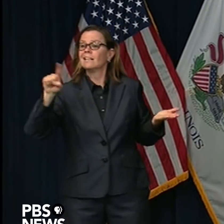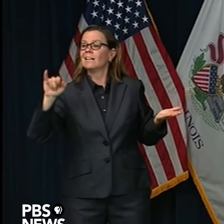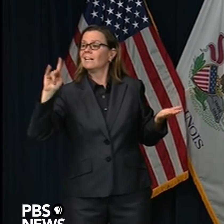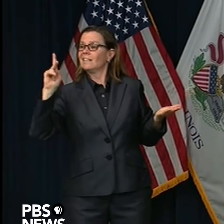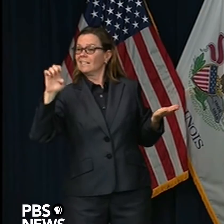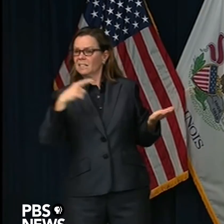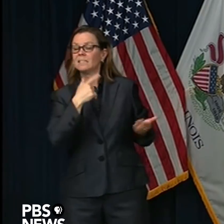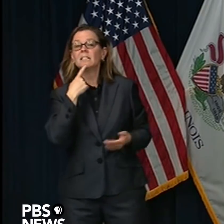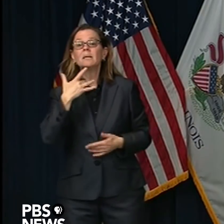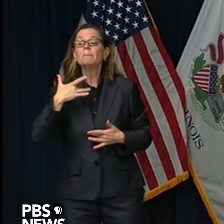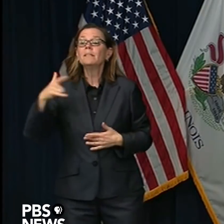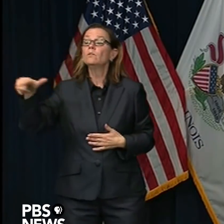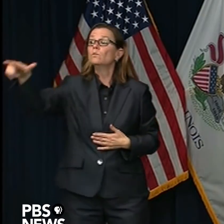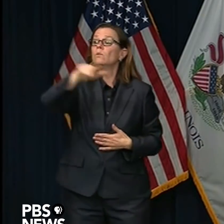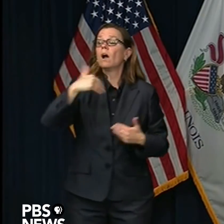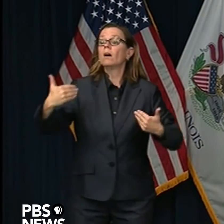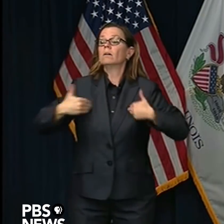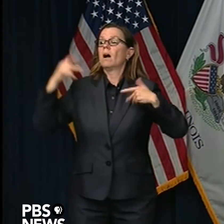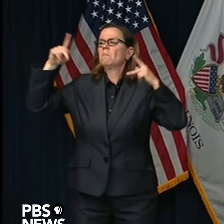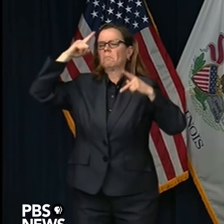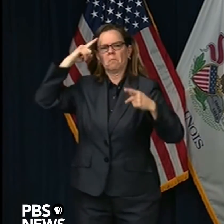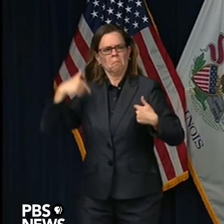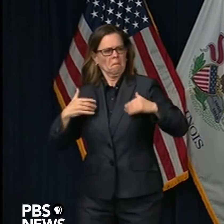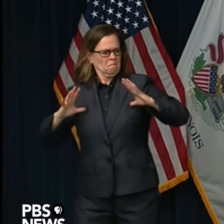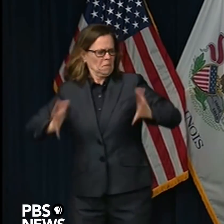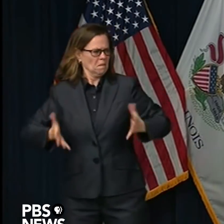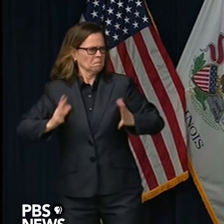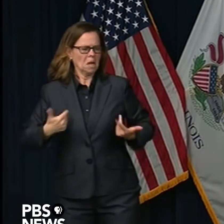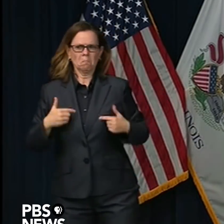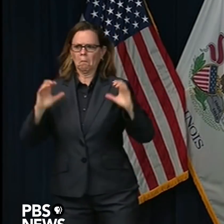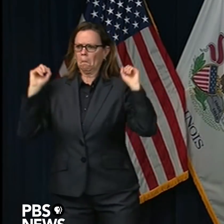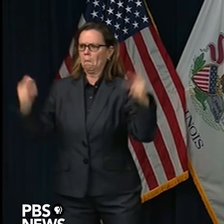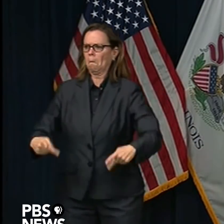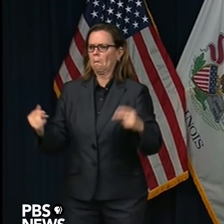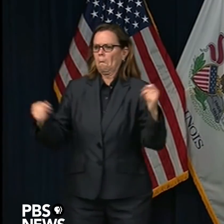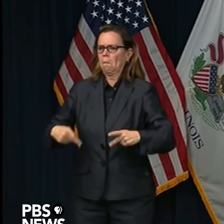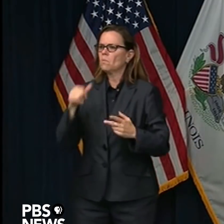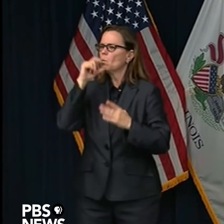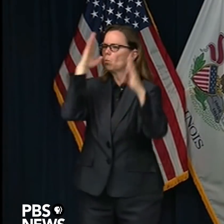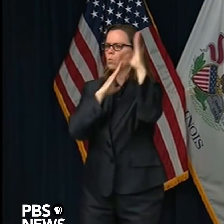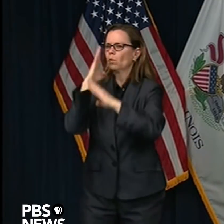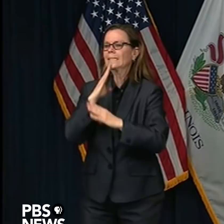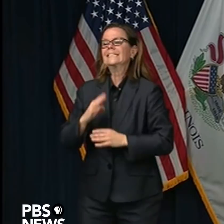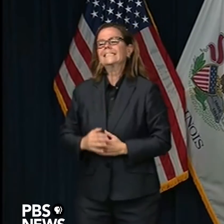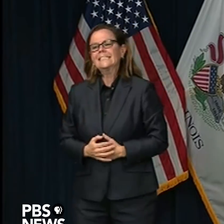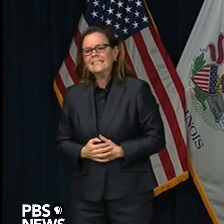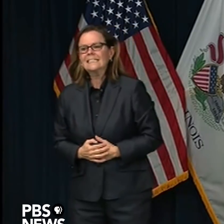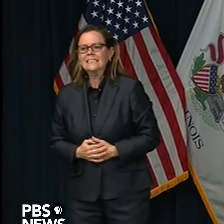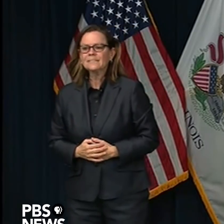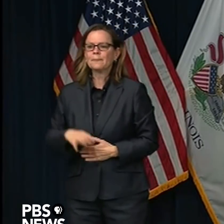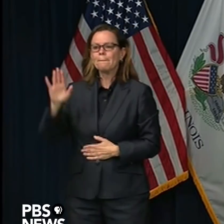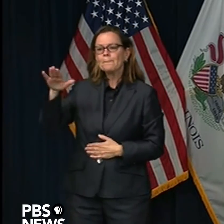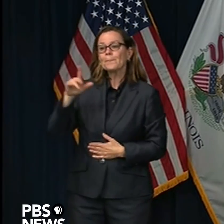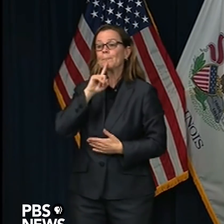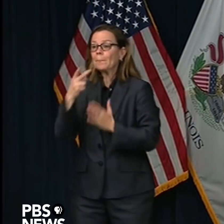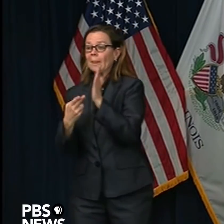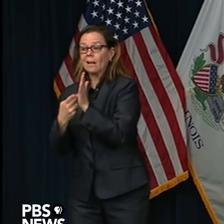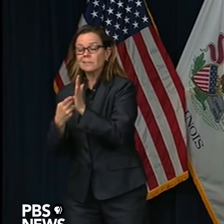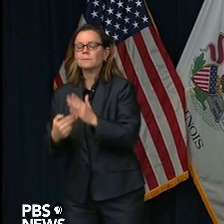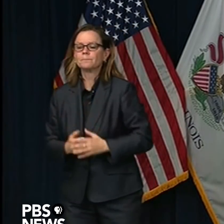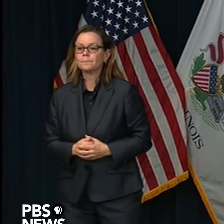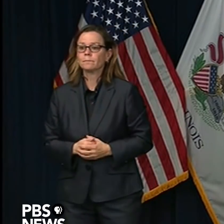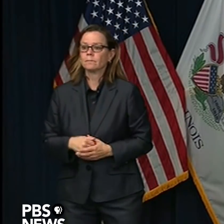So everybody needs to know that if we are improving, and it's still up in the air, but if we are improving here in the state,